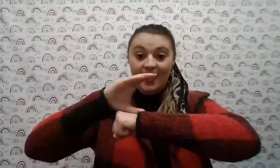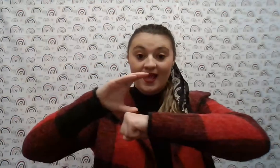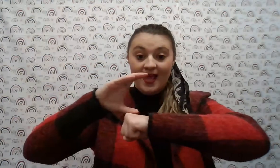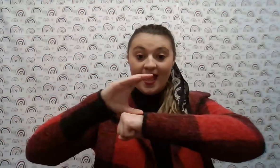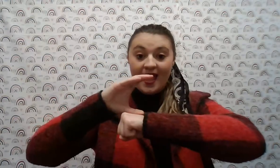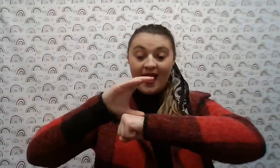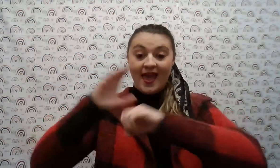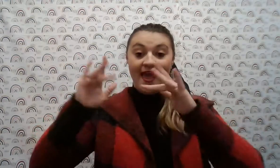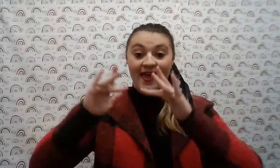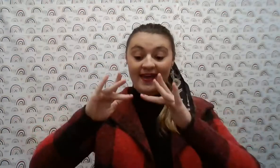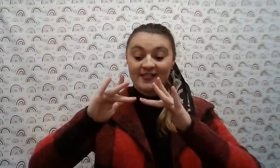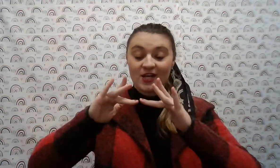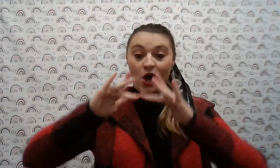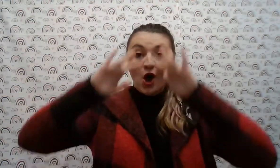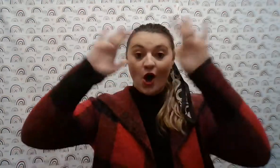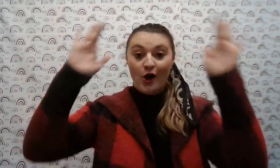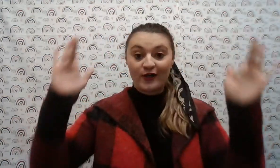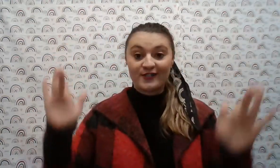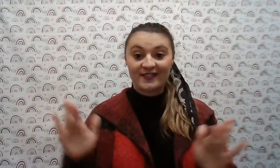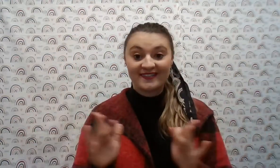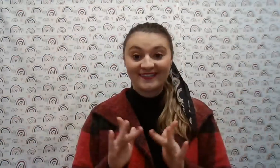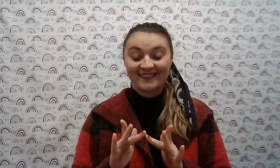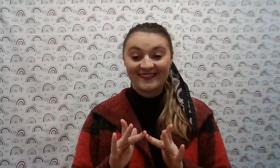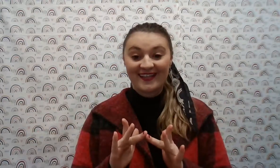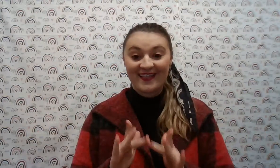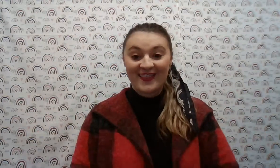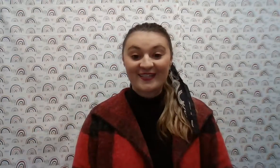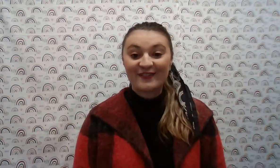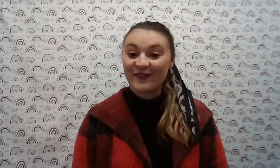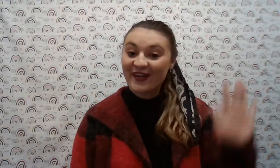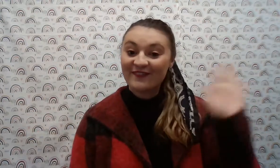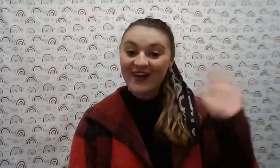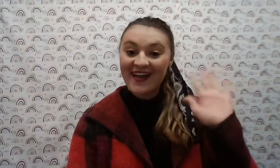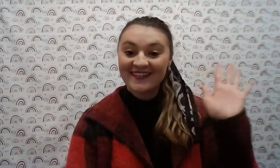and heart. Thanks for joining, friends.